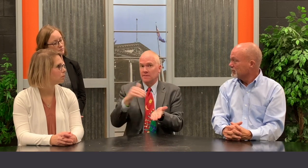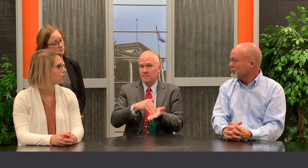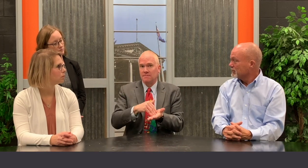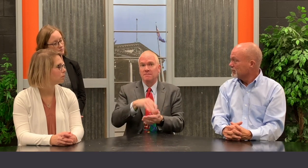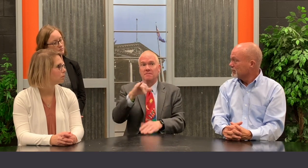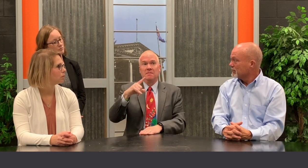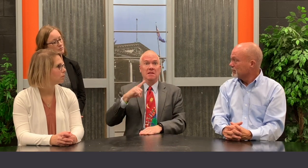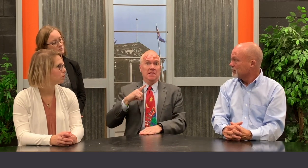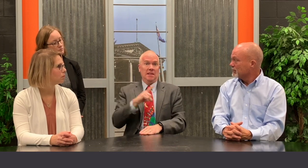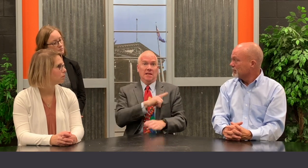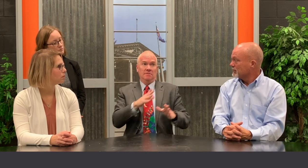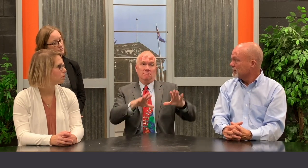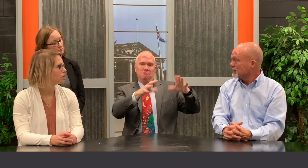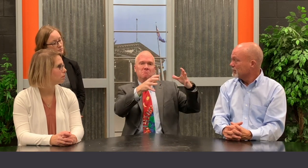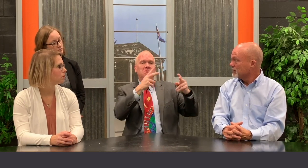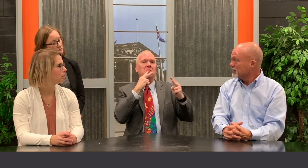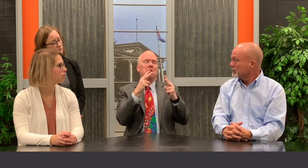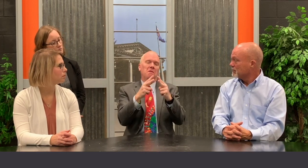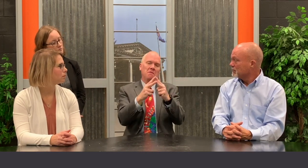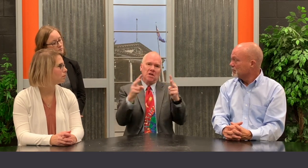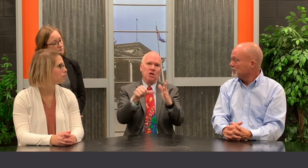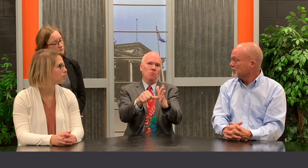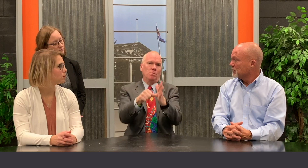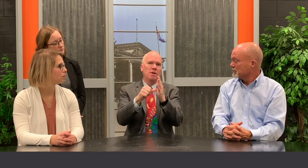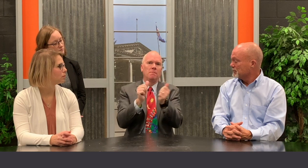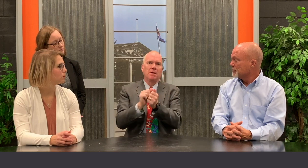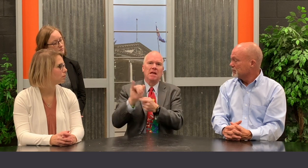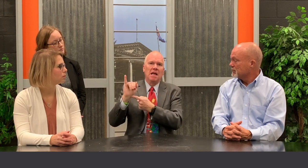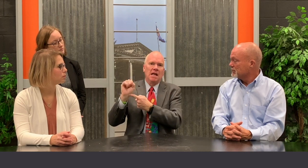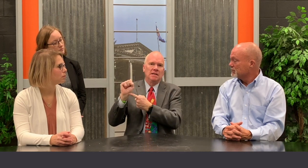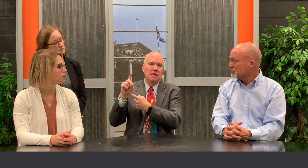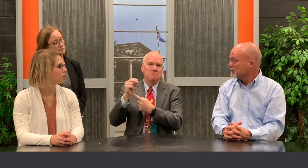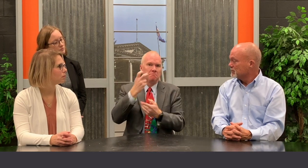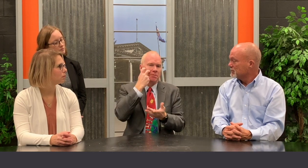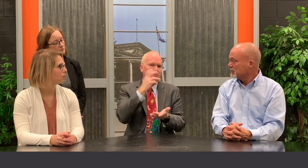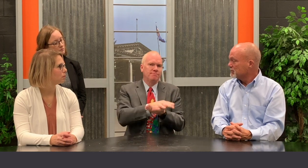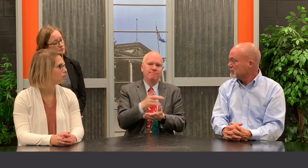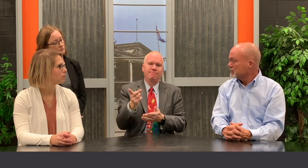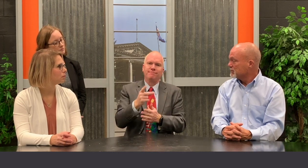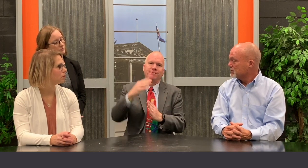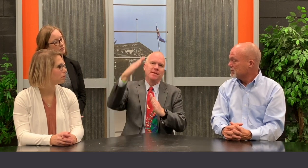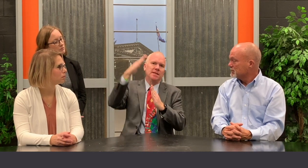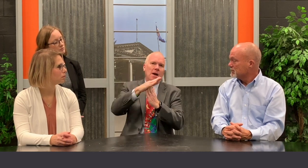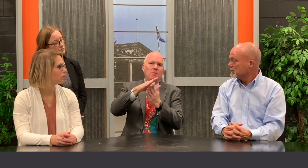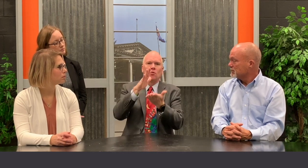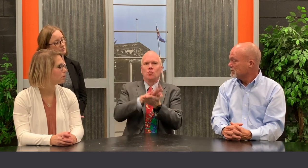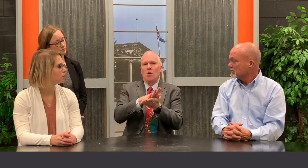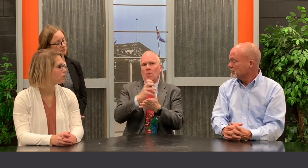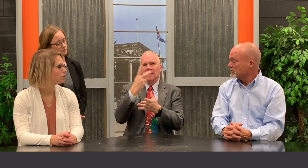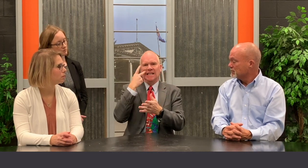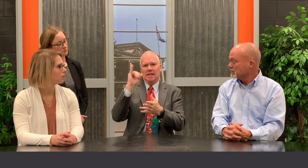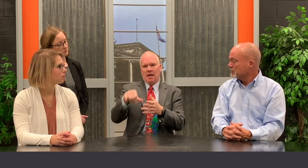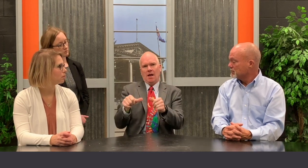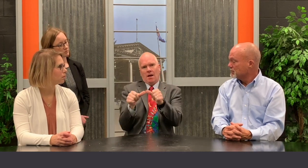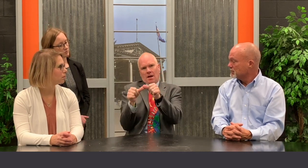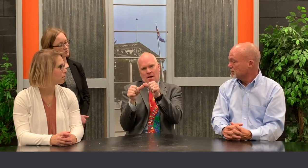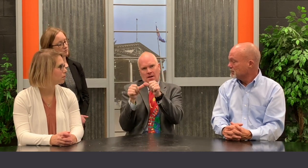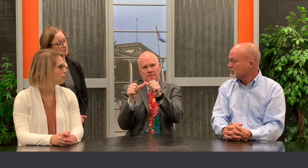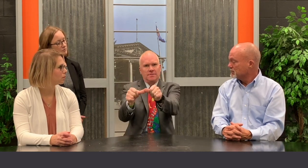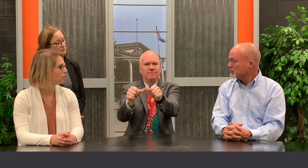legislators were highly impressed with both ISD and the blind school. They recognize that these top